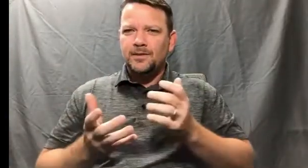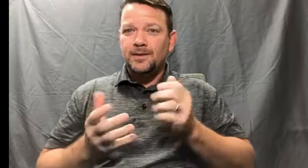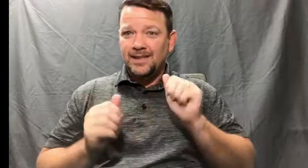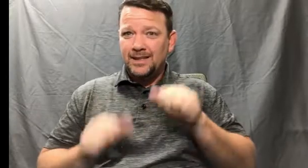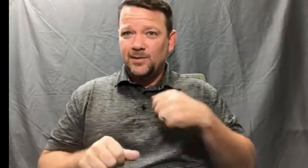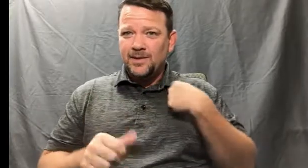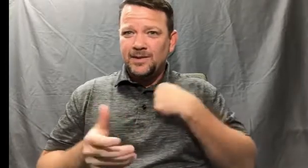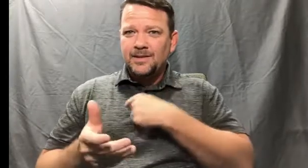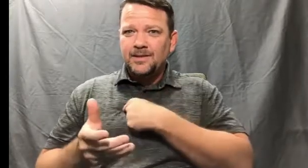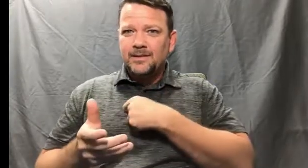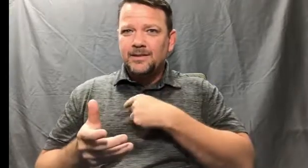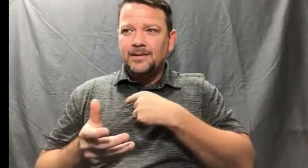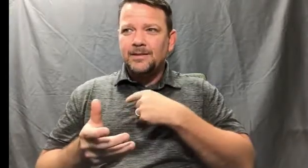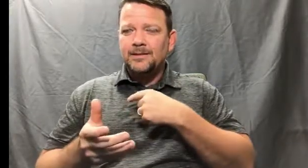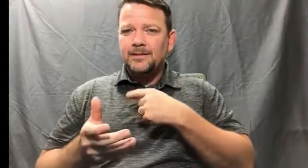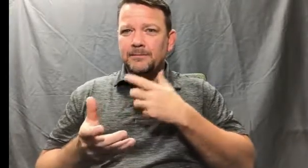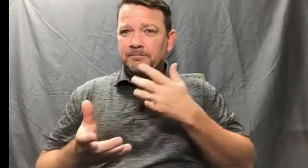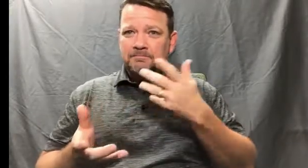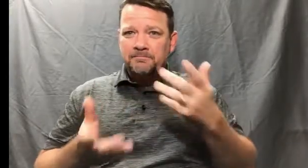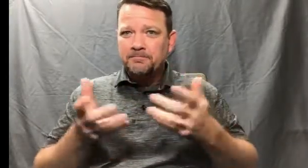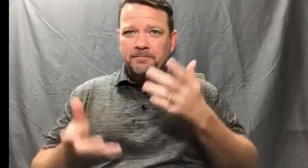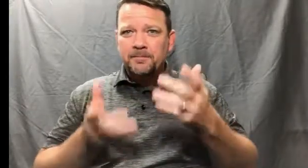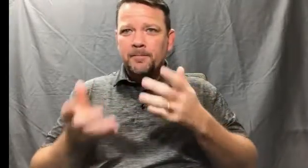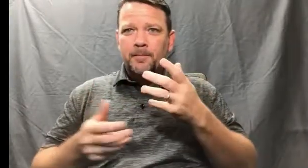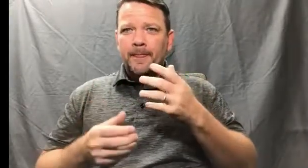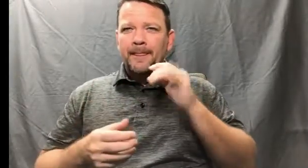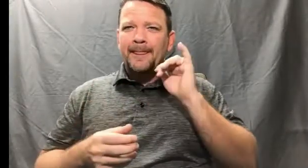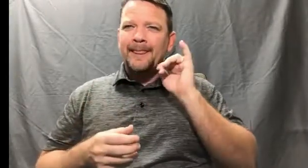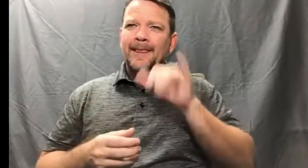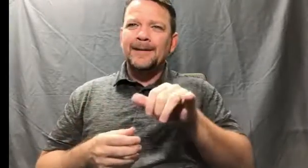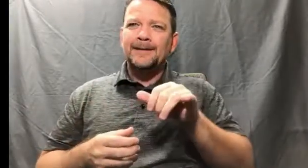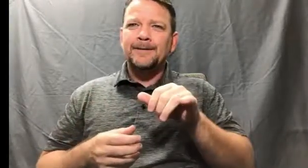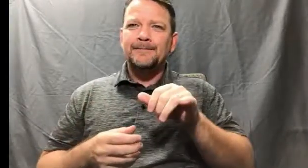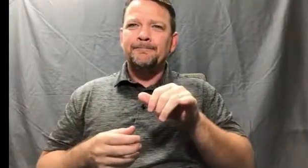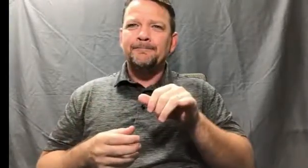other. They're in... As a community. They want to be united.